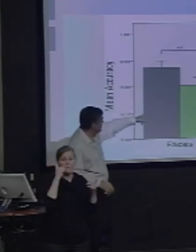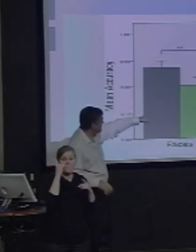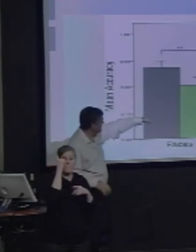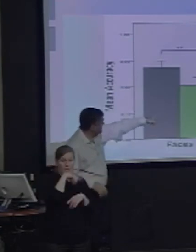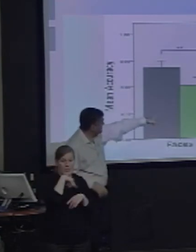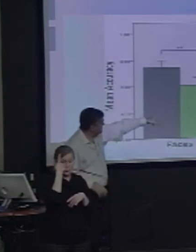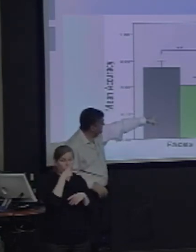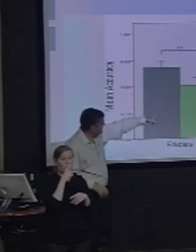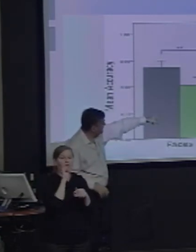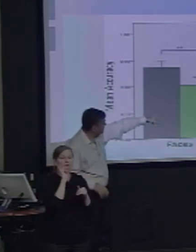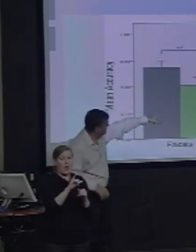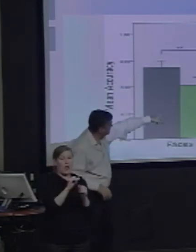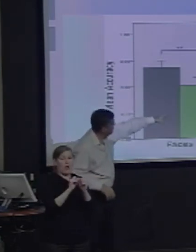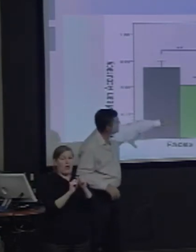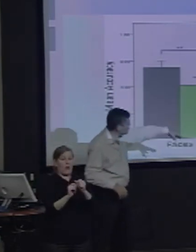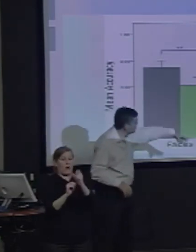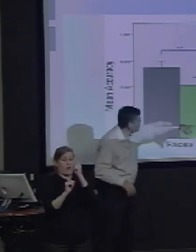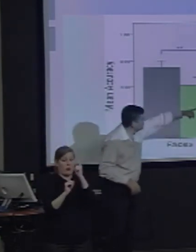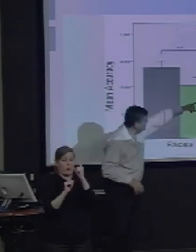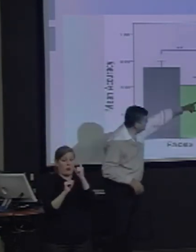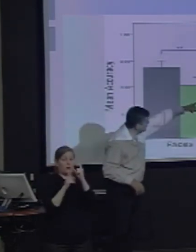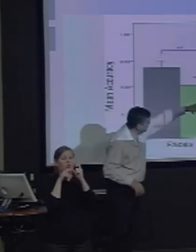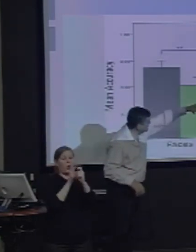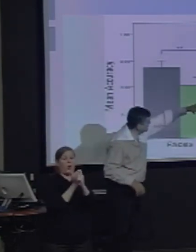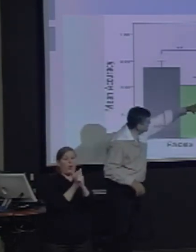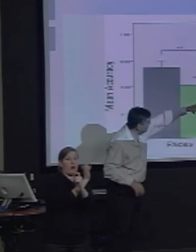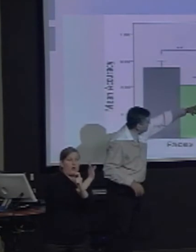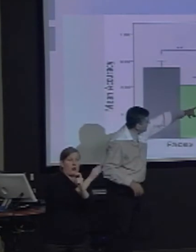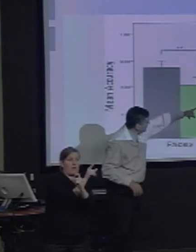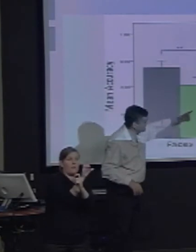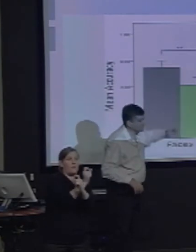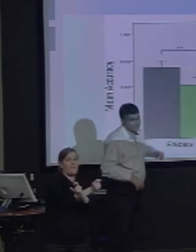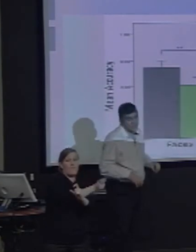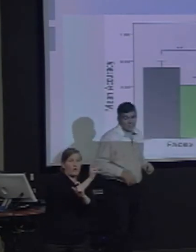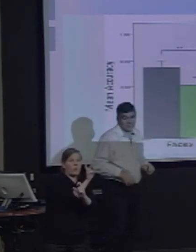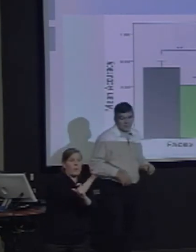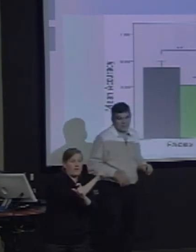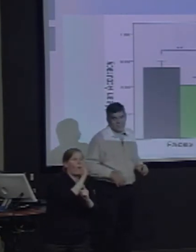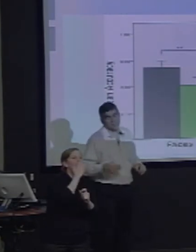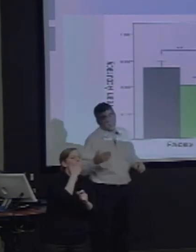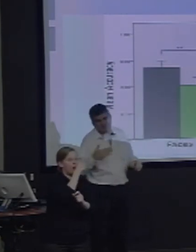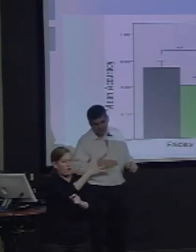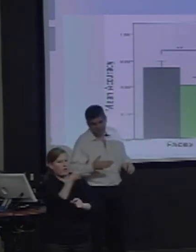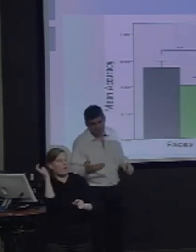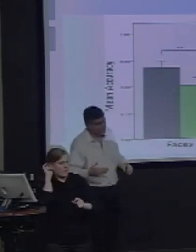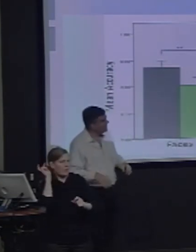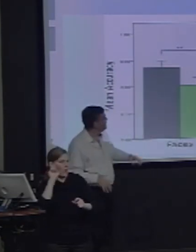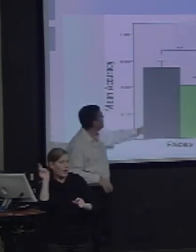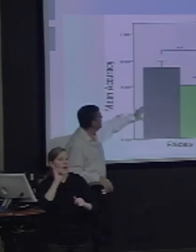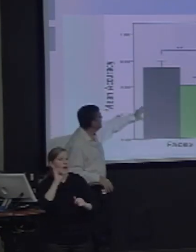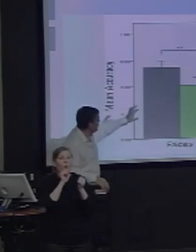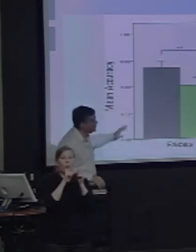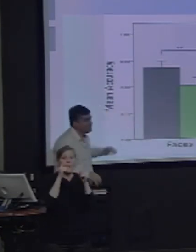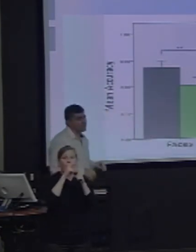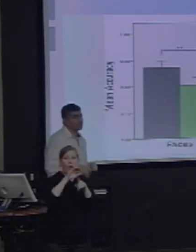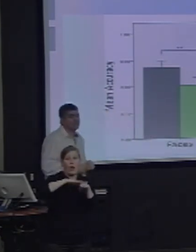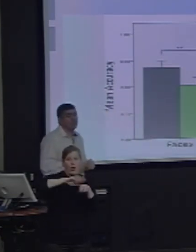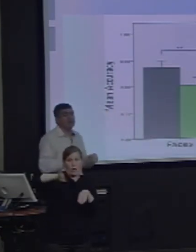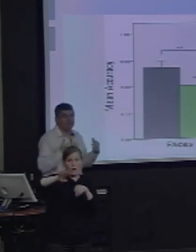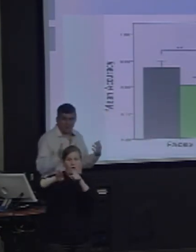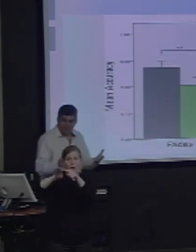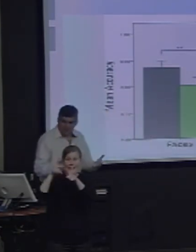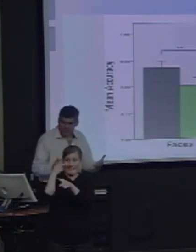words than faces. You're better on words when the target's in the right field relative to the left, that is to say left hemisphere. And